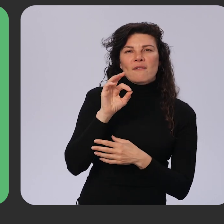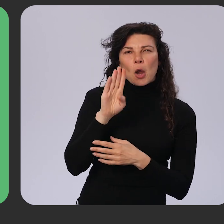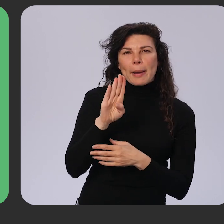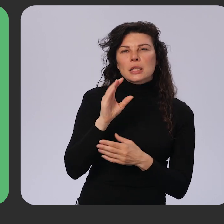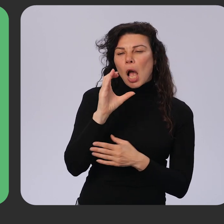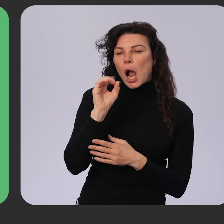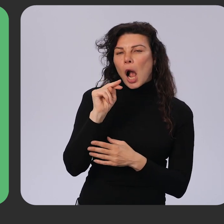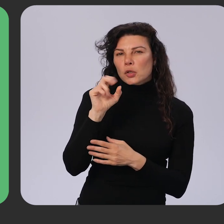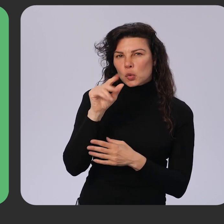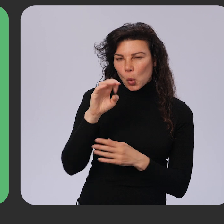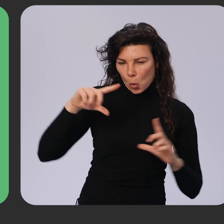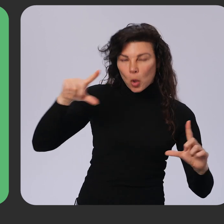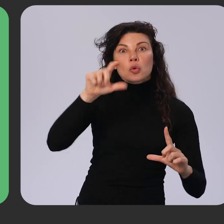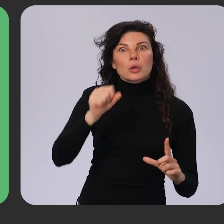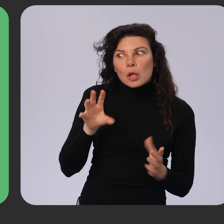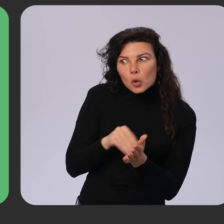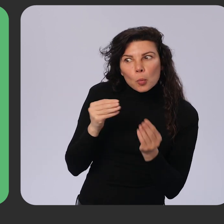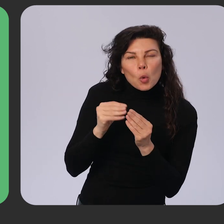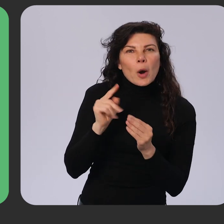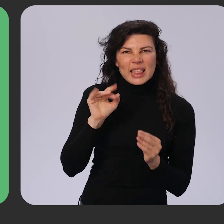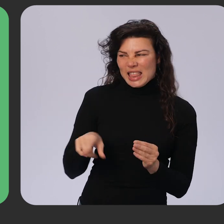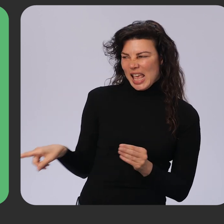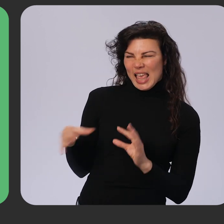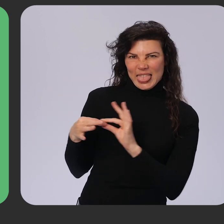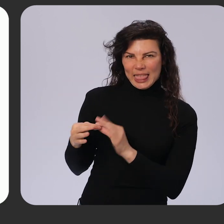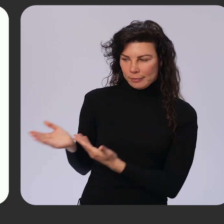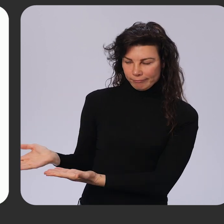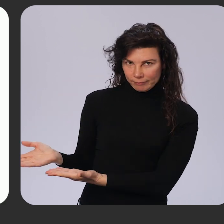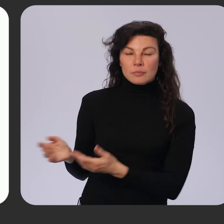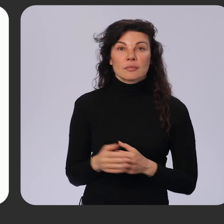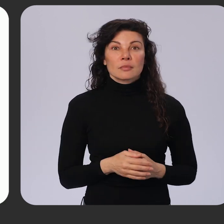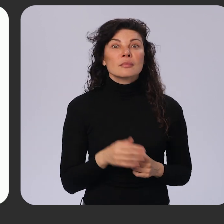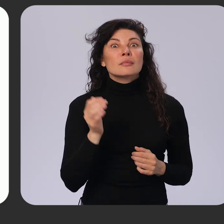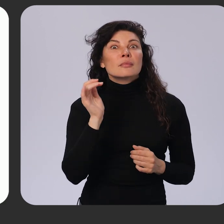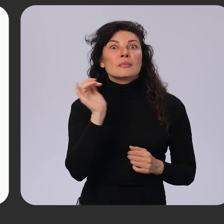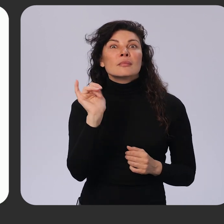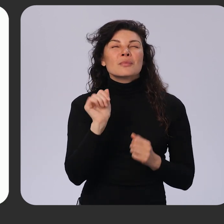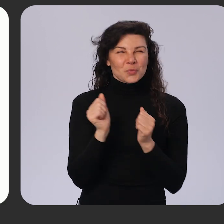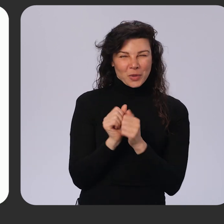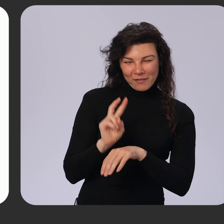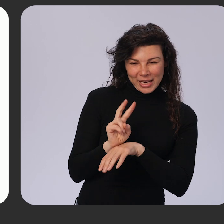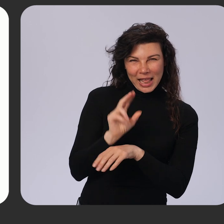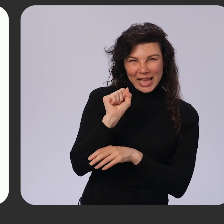can find out more on the link shown on the screen. In addition to the vanilla SDKs for Android and web,